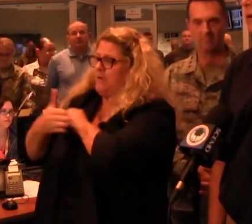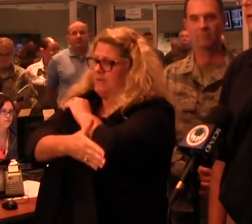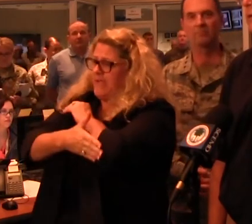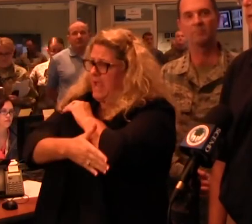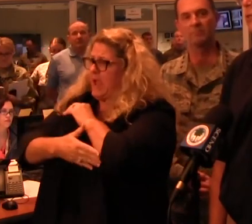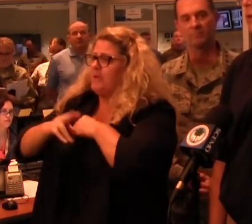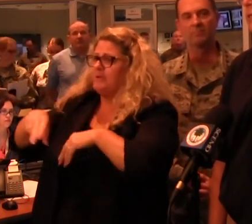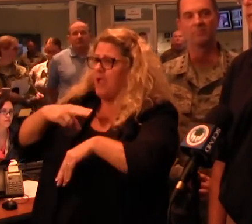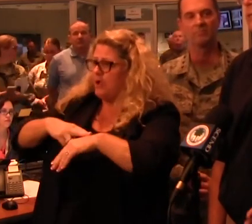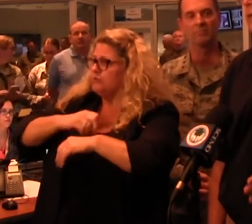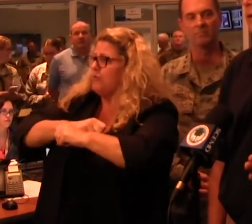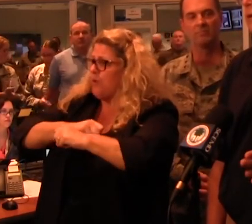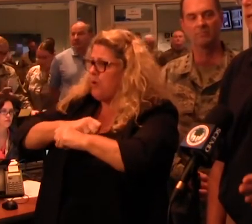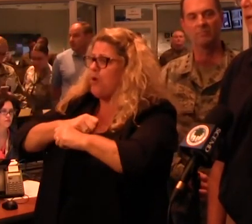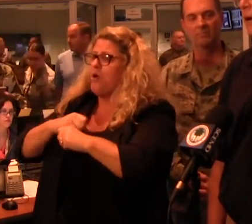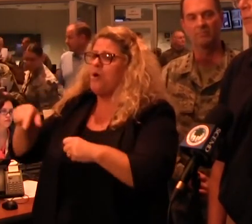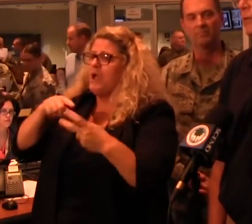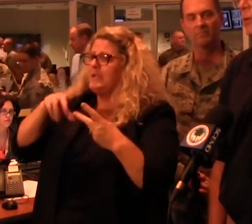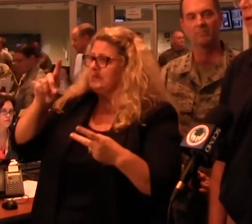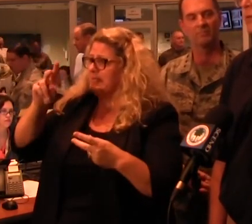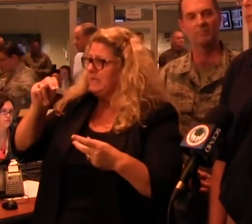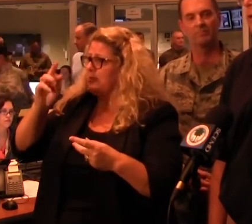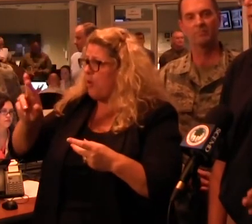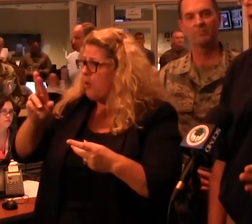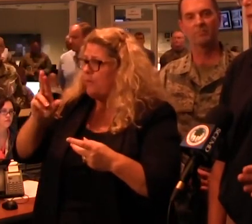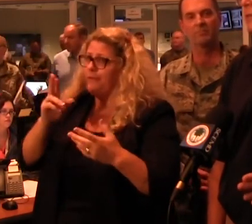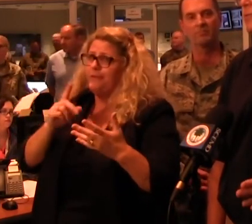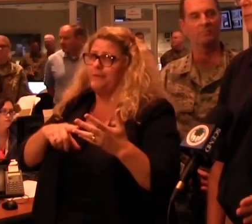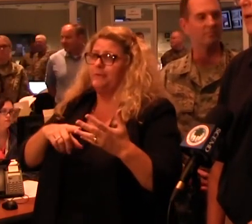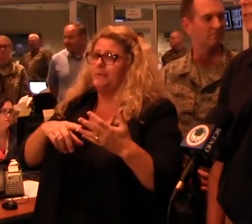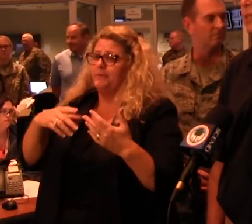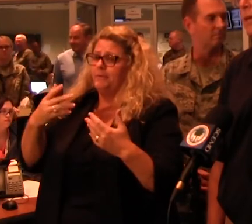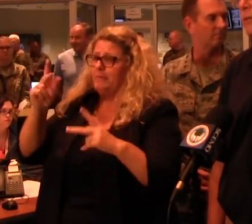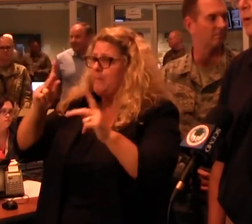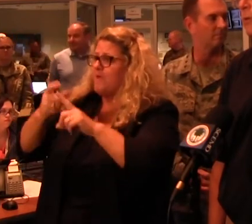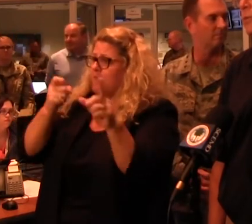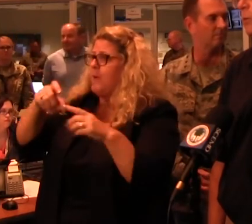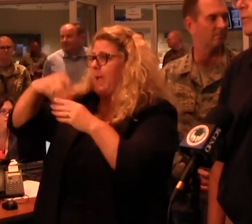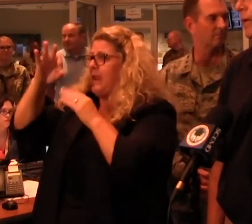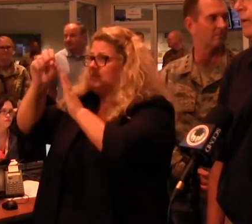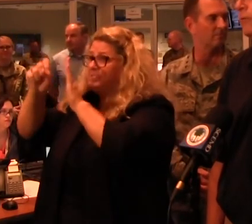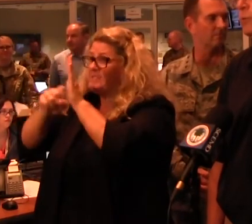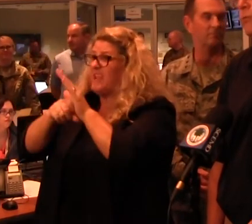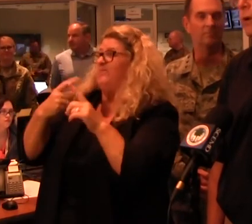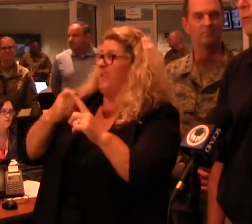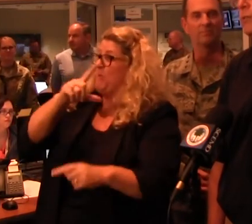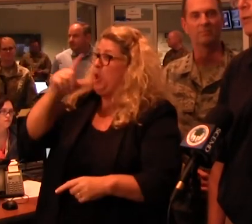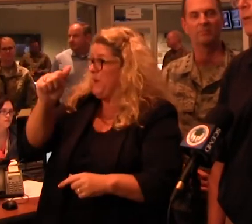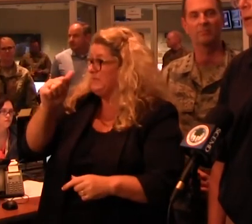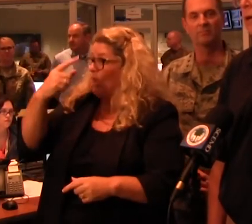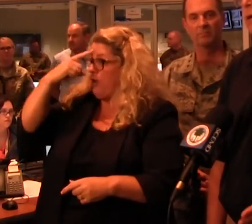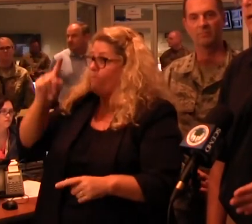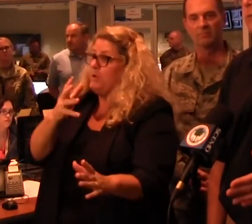National Guard rescue assets, DNR rescue assets. We have assets from out of state as far away as Louisiana for swift water